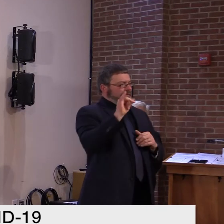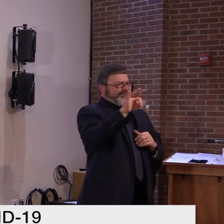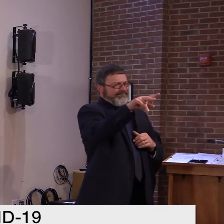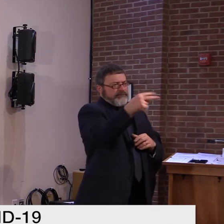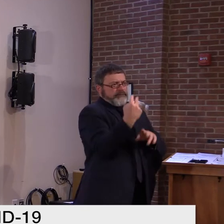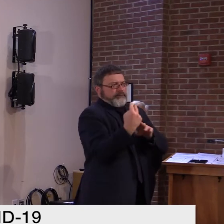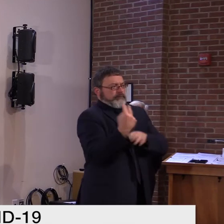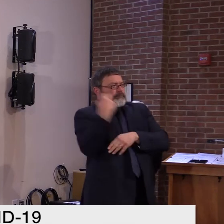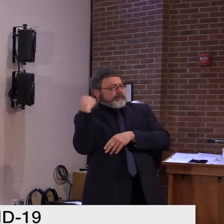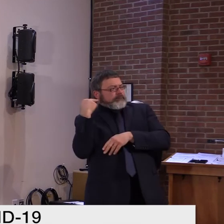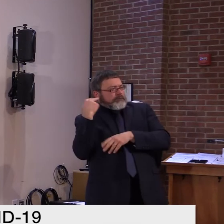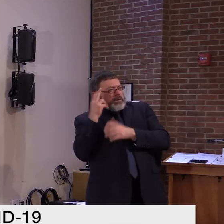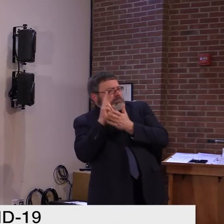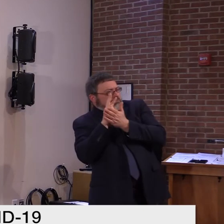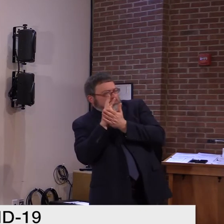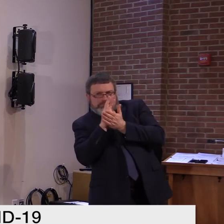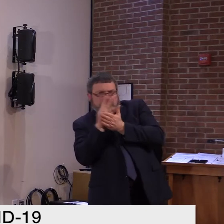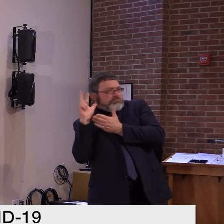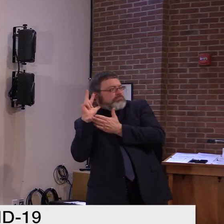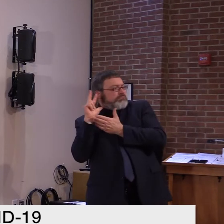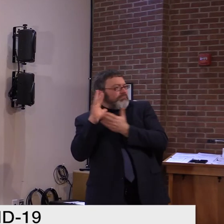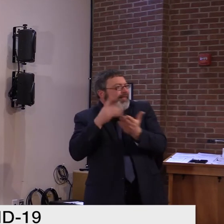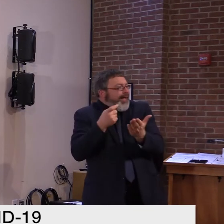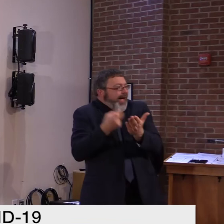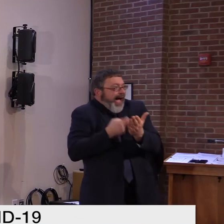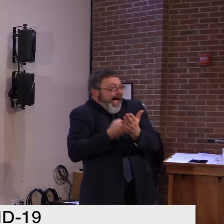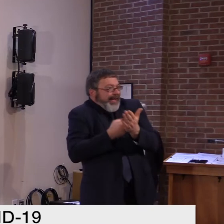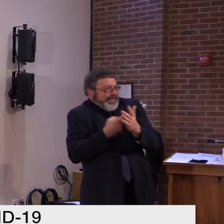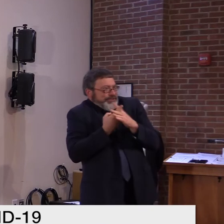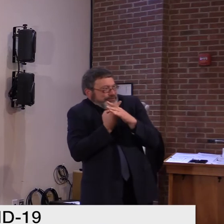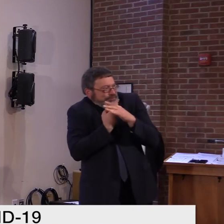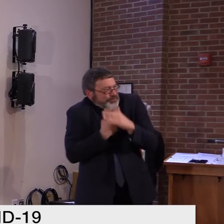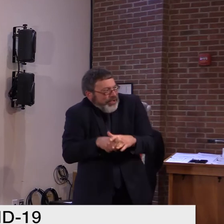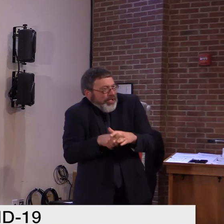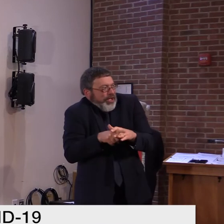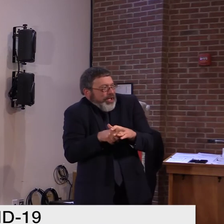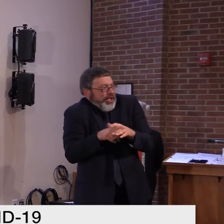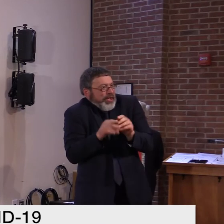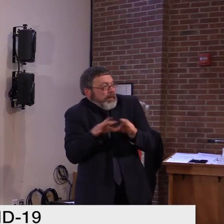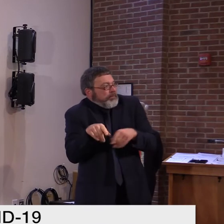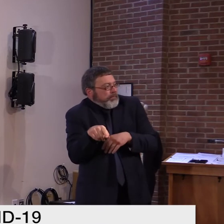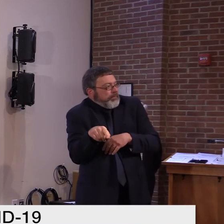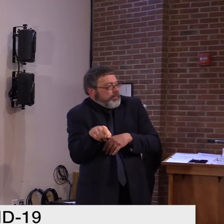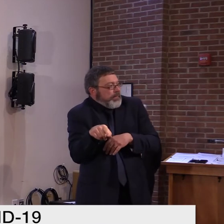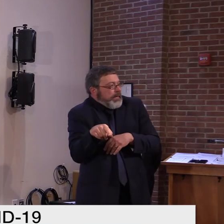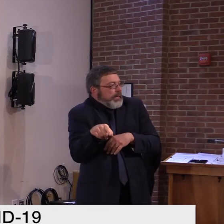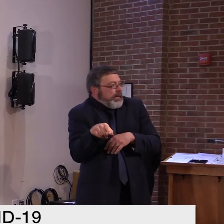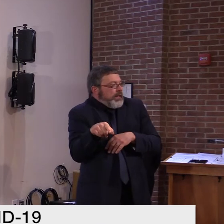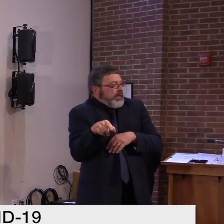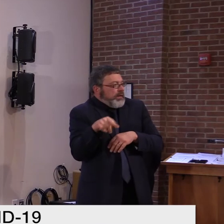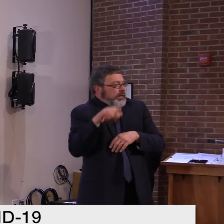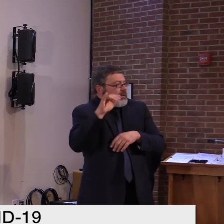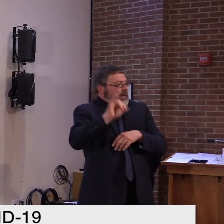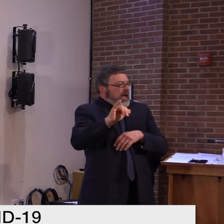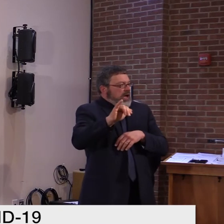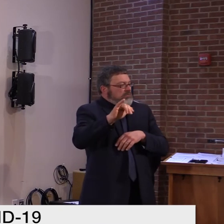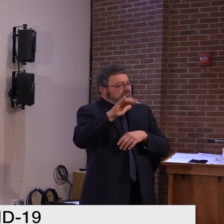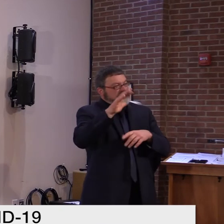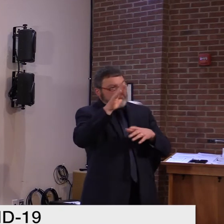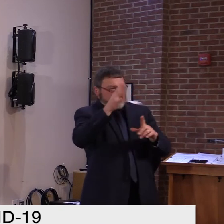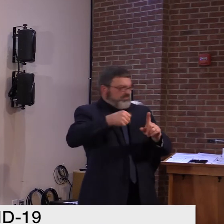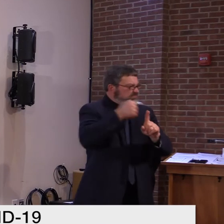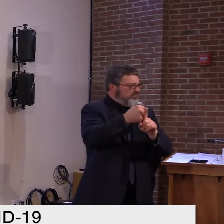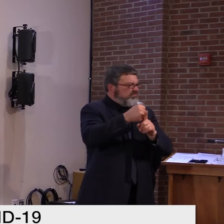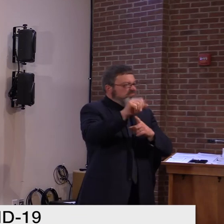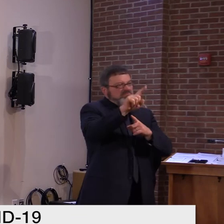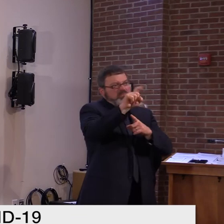think it's gone into over 150 cases at this point. That impacted St. Michael's College.